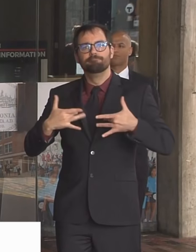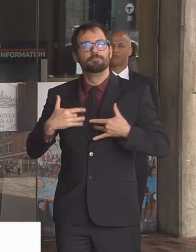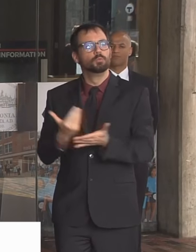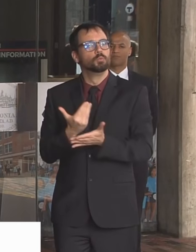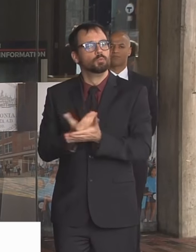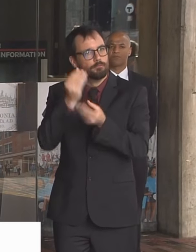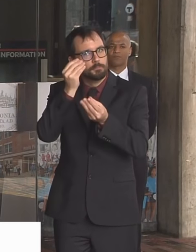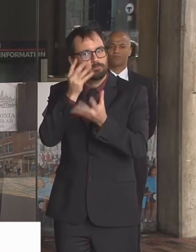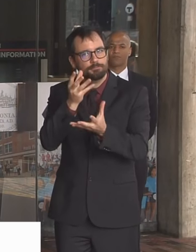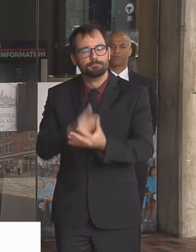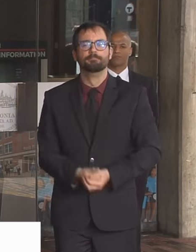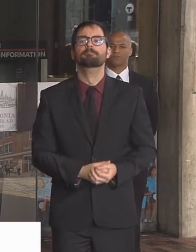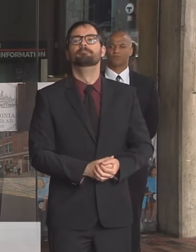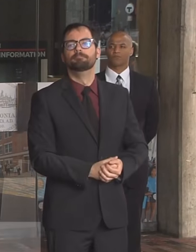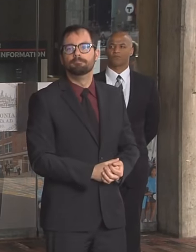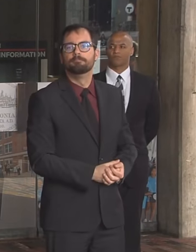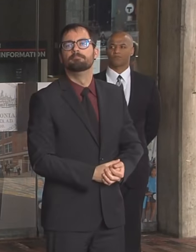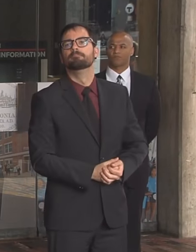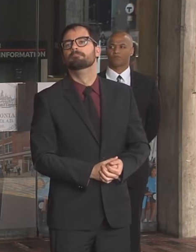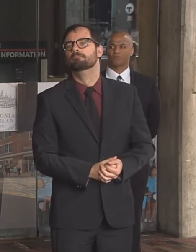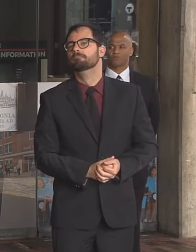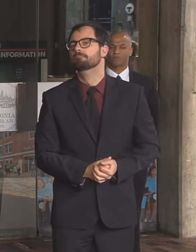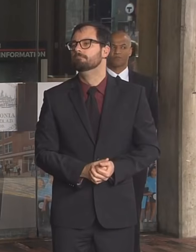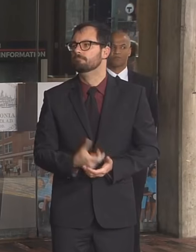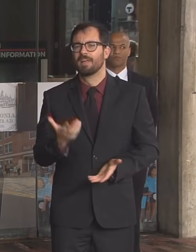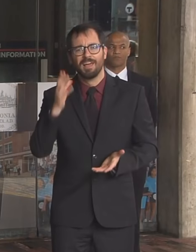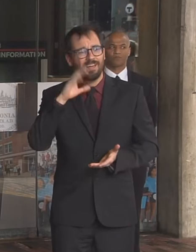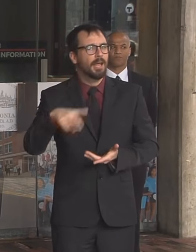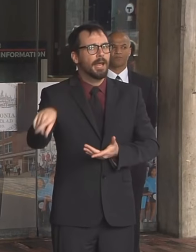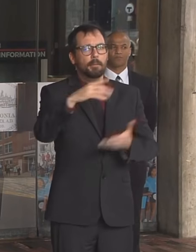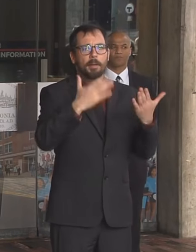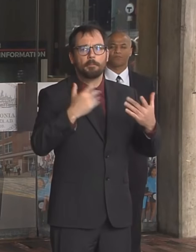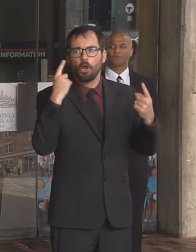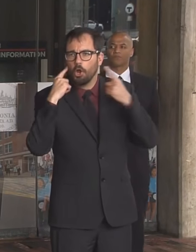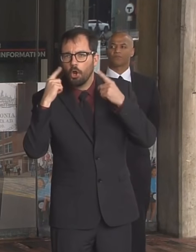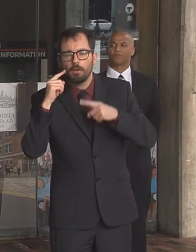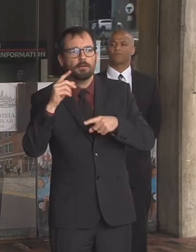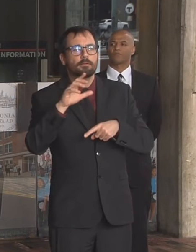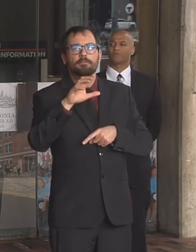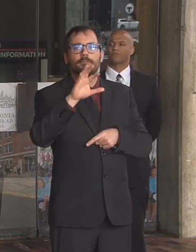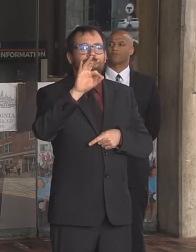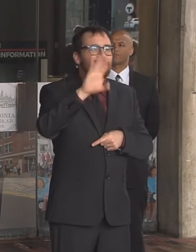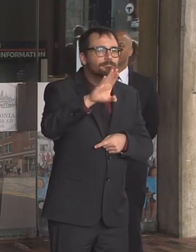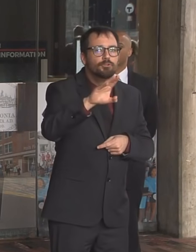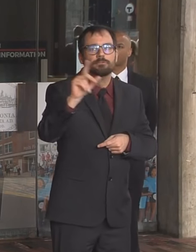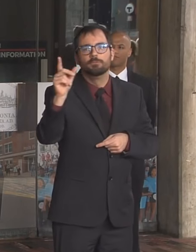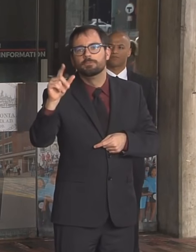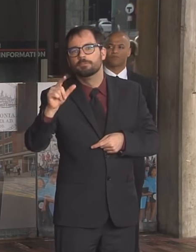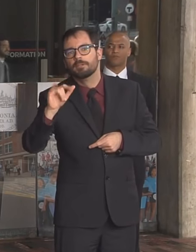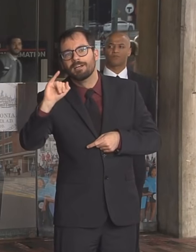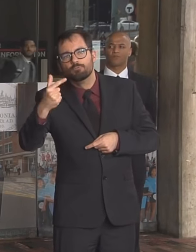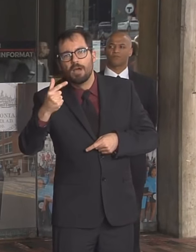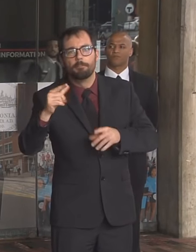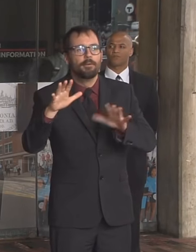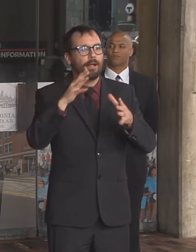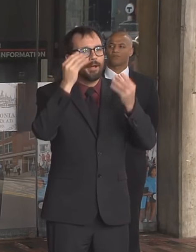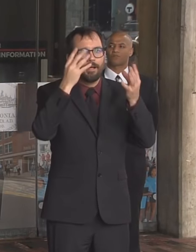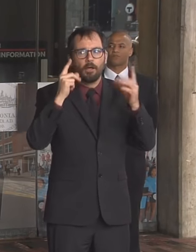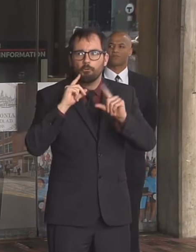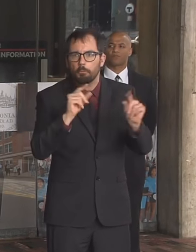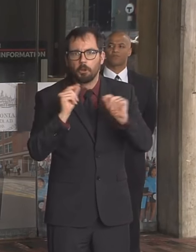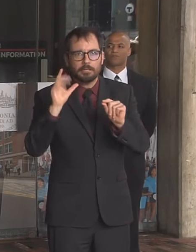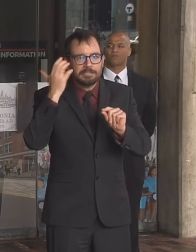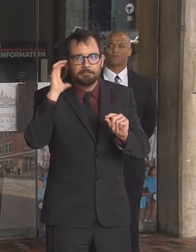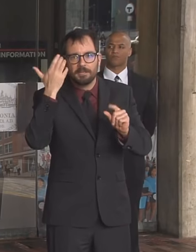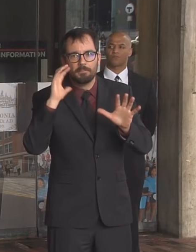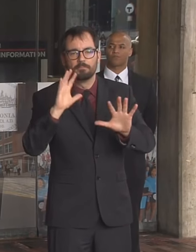shutdown in the commonwealth of massachusetts the governor spoke a couple hours ago he's pretty clear that there's no shutdown happening in massachusetts at least as of right